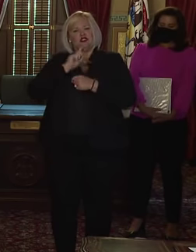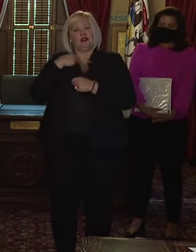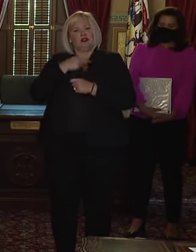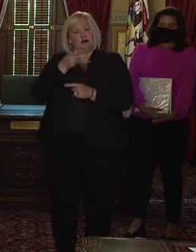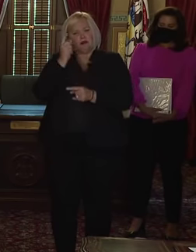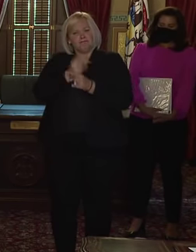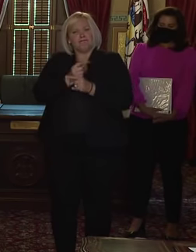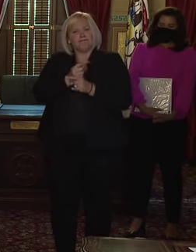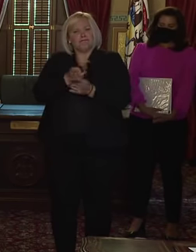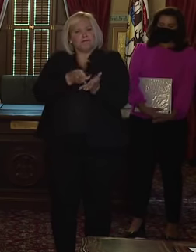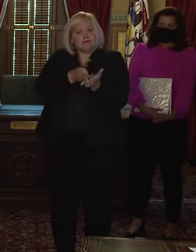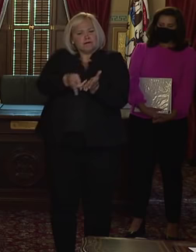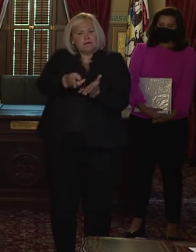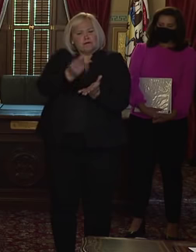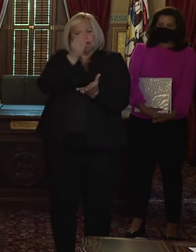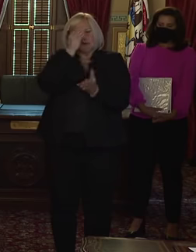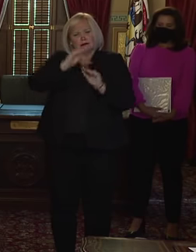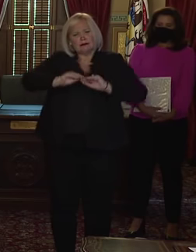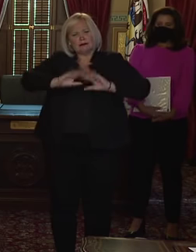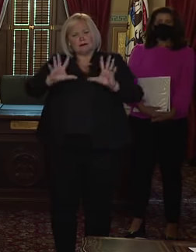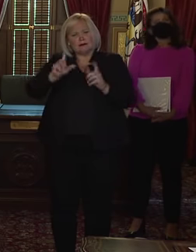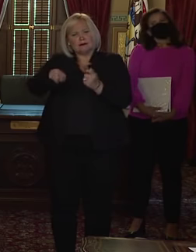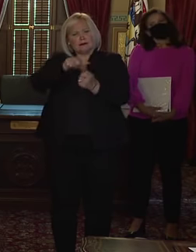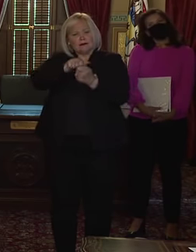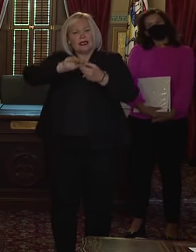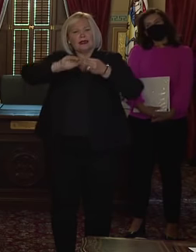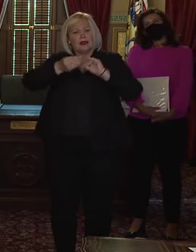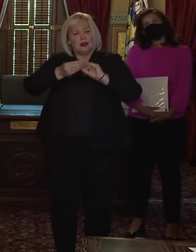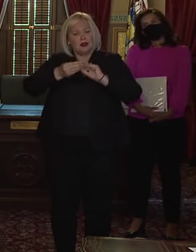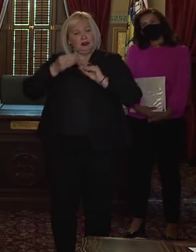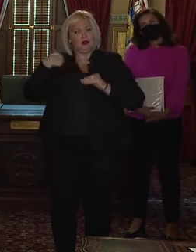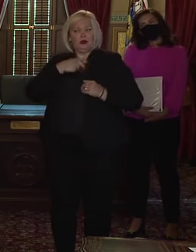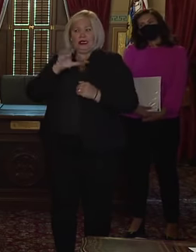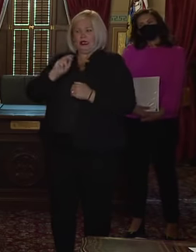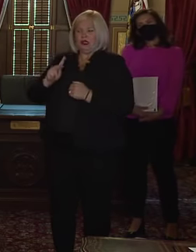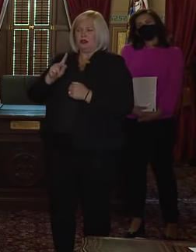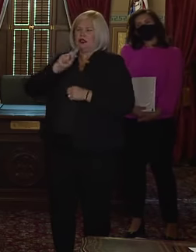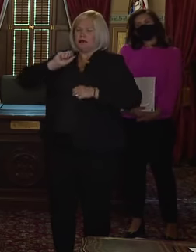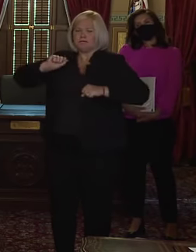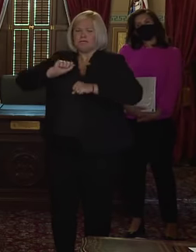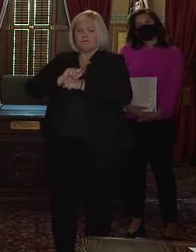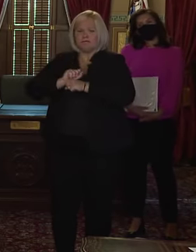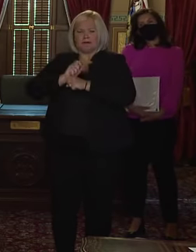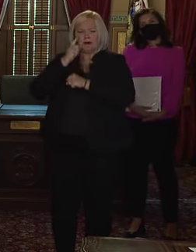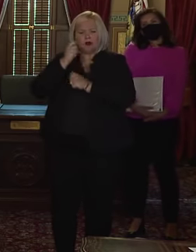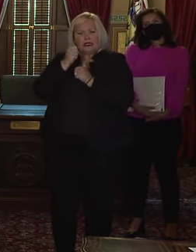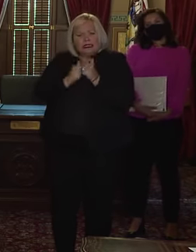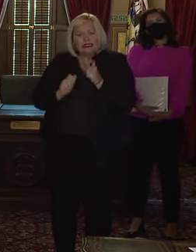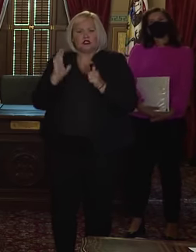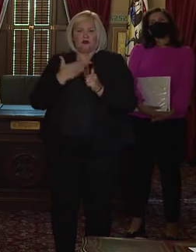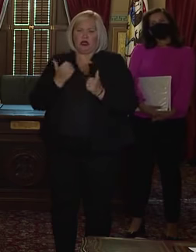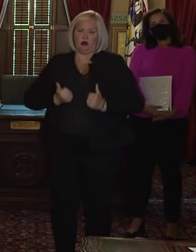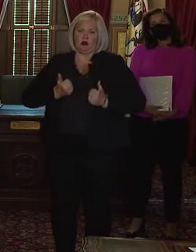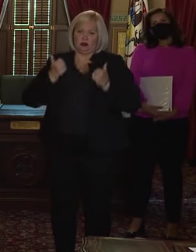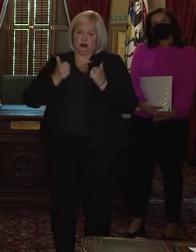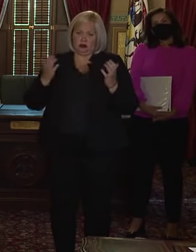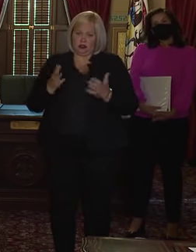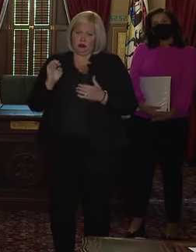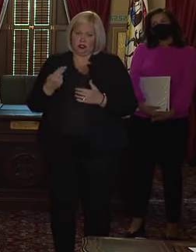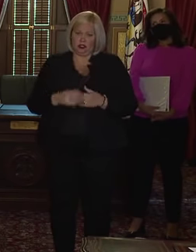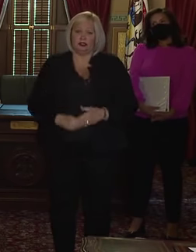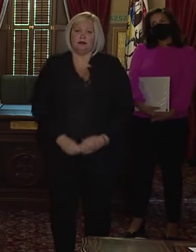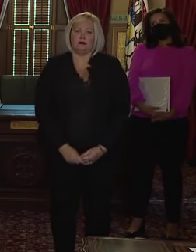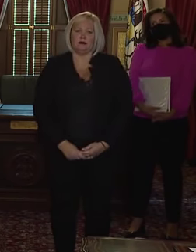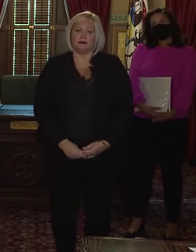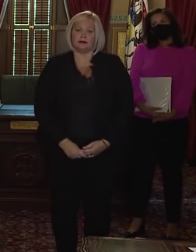integrity that we as clerks are absolutely committed to for each and every one of our residents. Thank